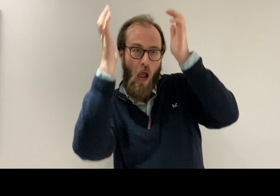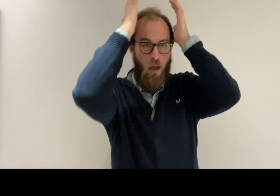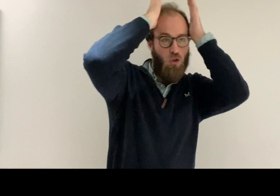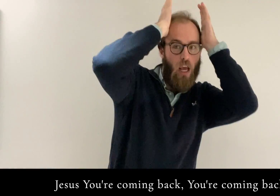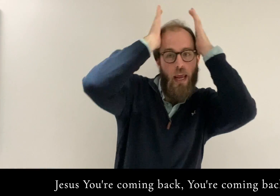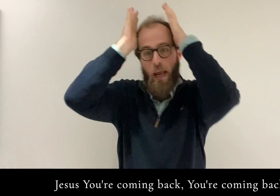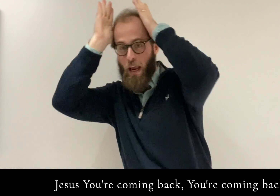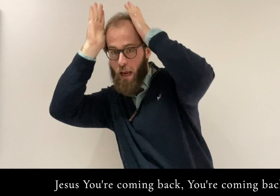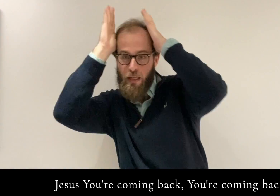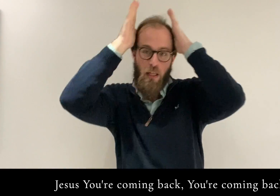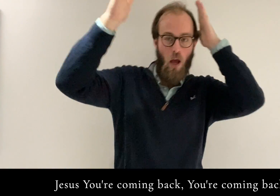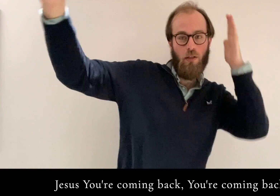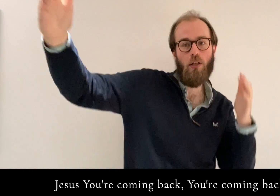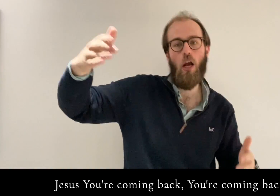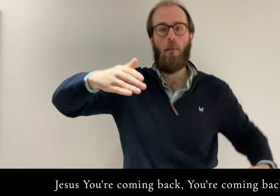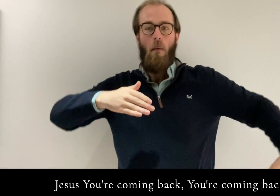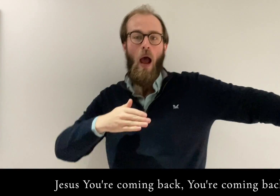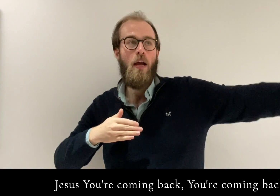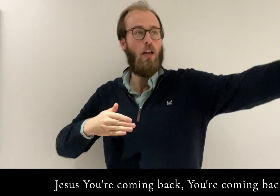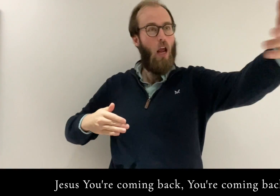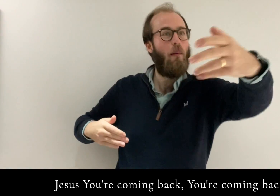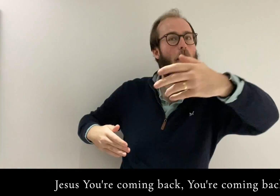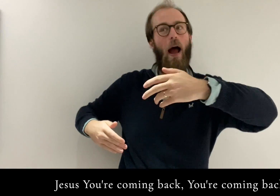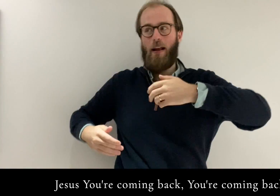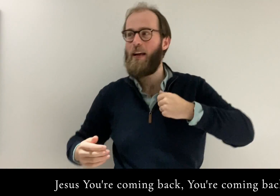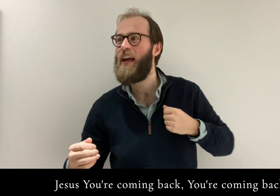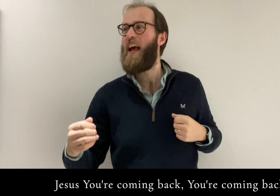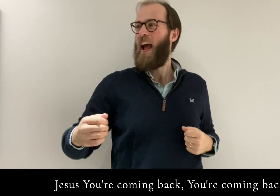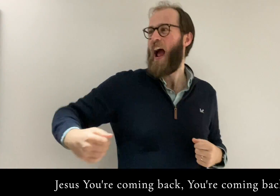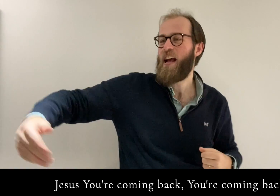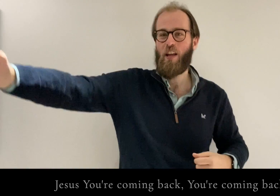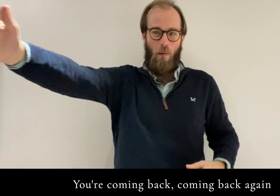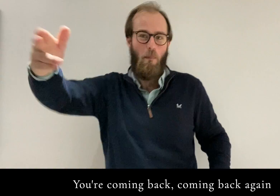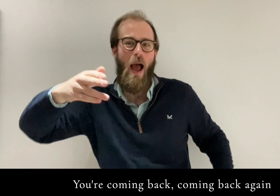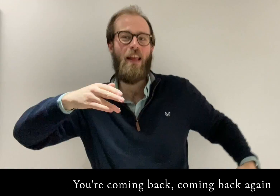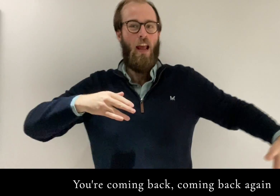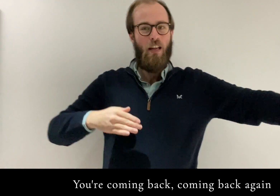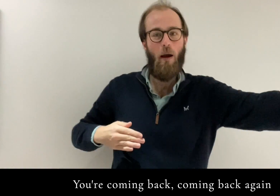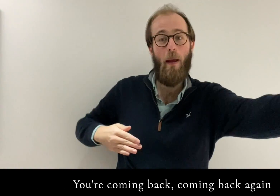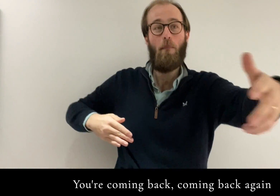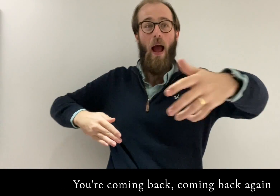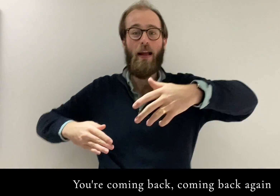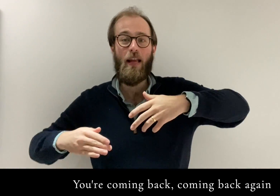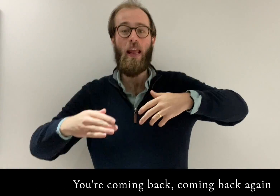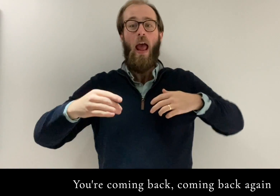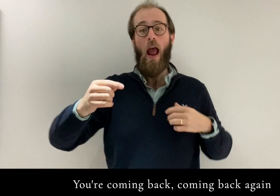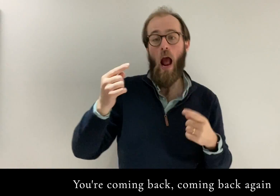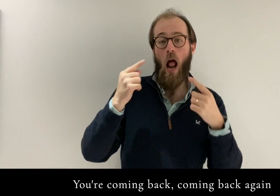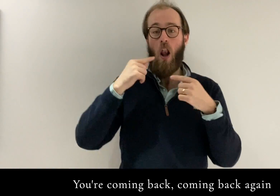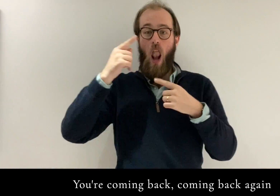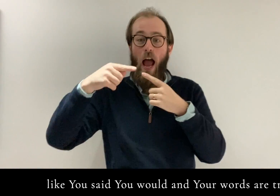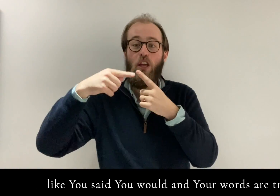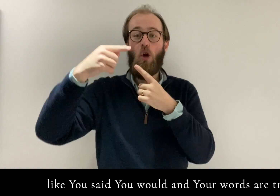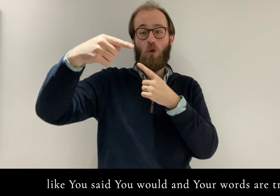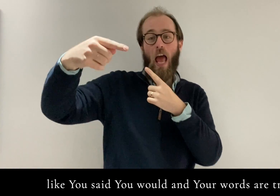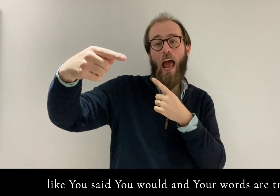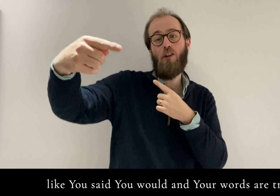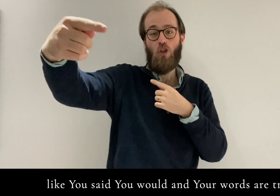Jesus, you're coming back, you're coming back You're coming back, coming back again Like you said